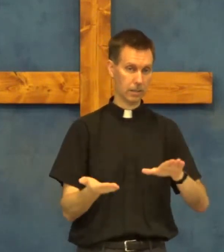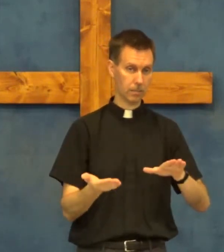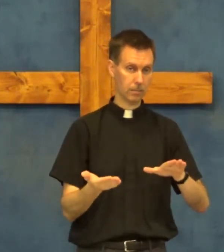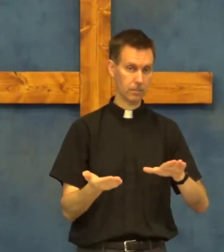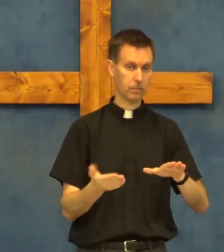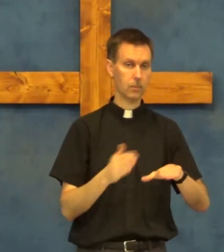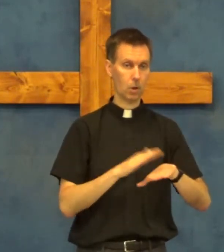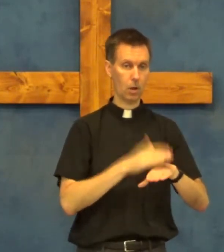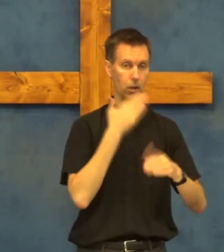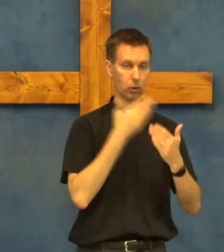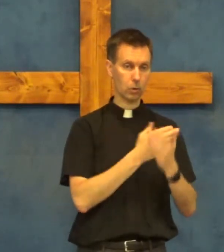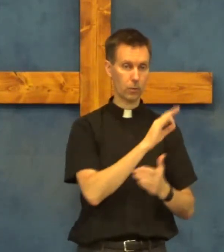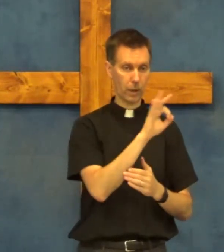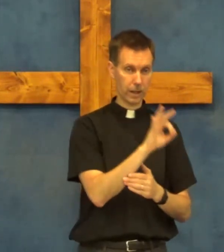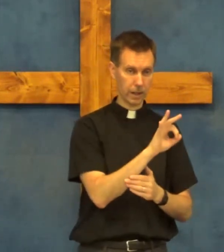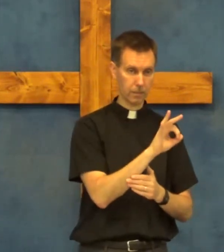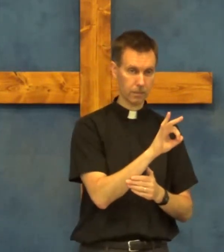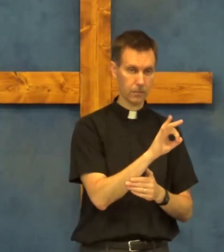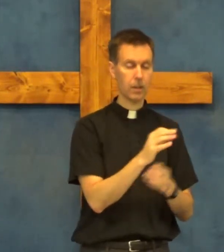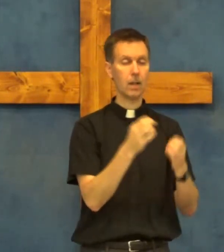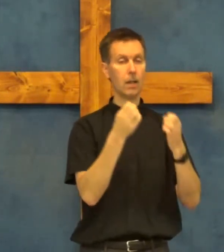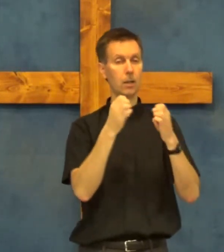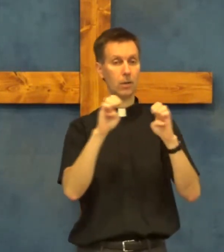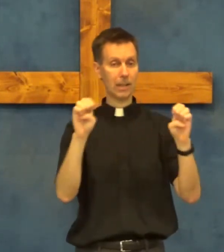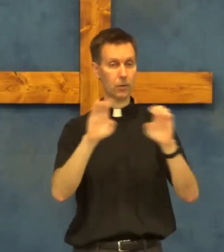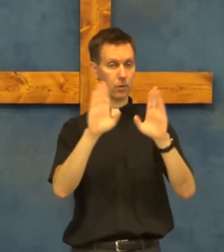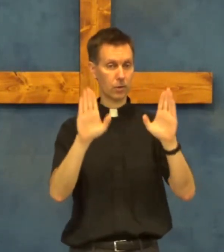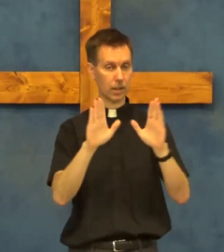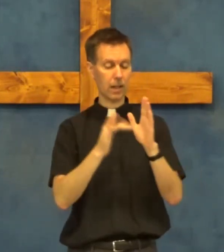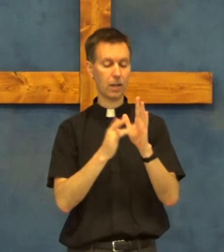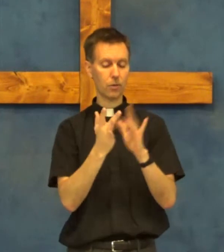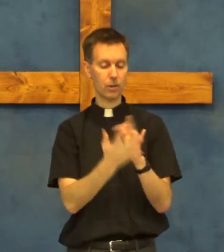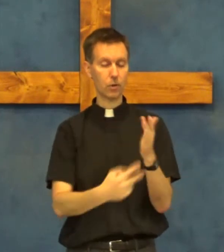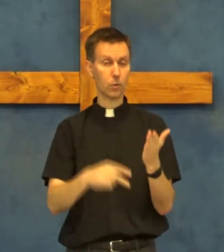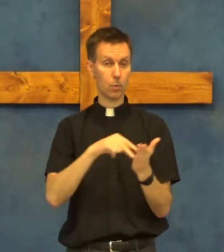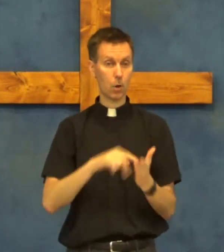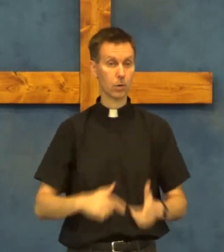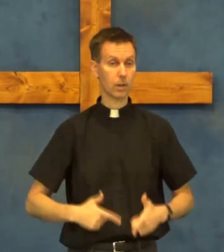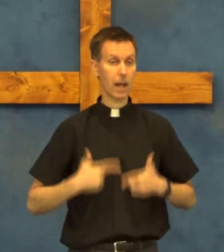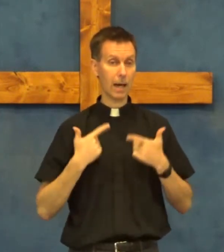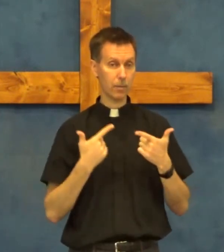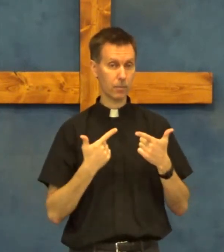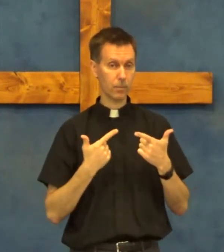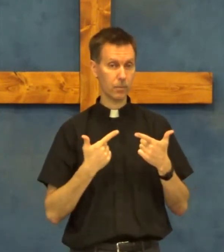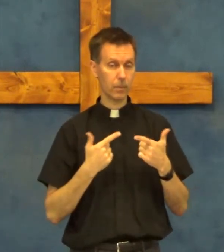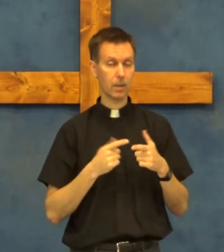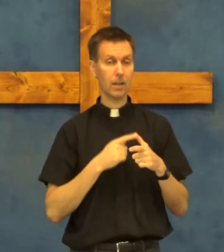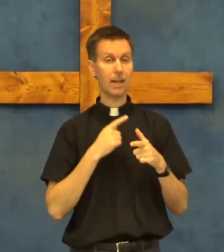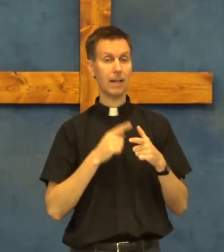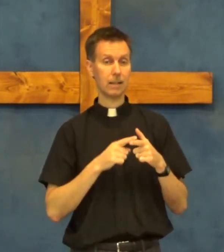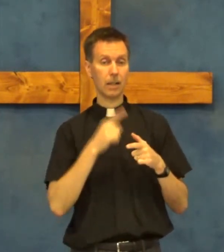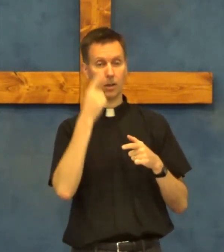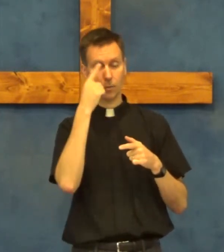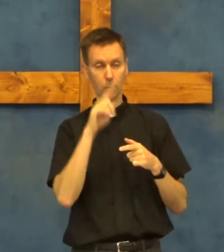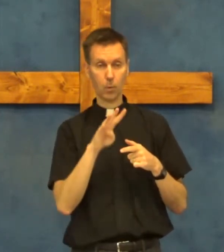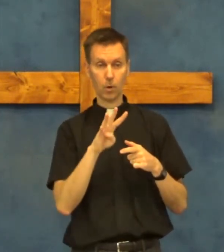on Good Friday. Easter Sunday Jesus rose alive and then for